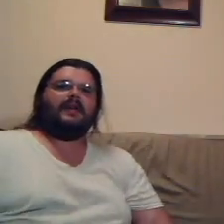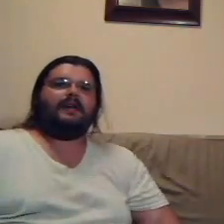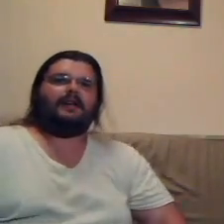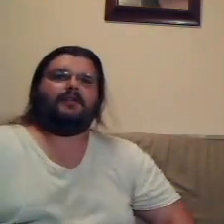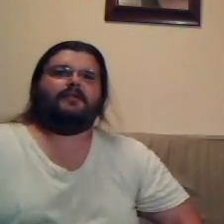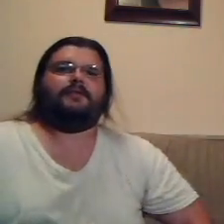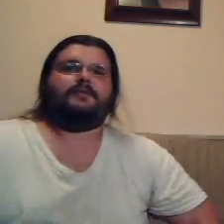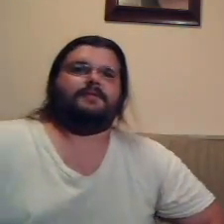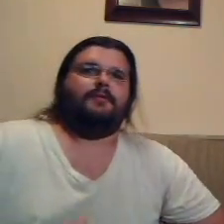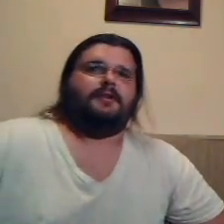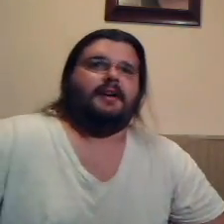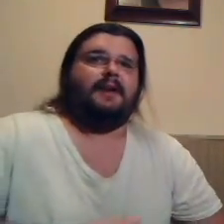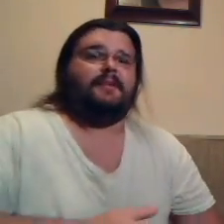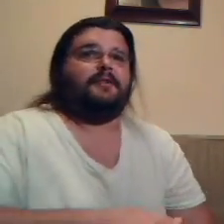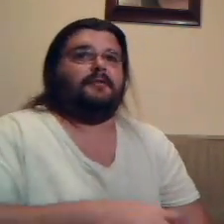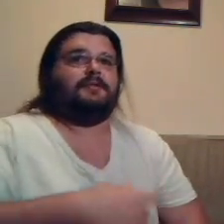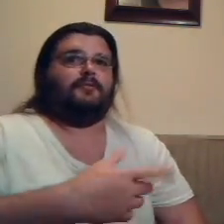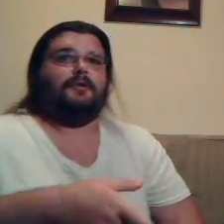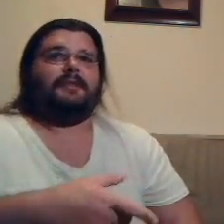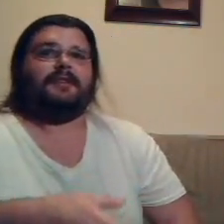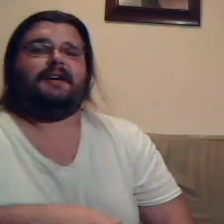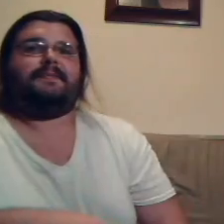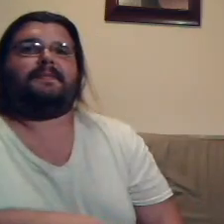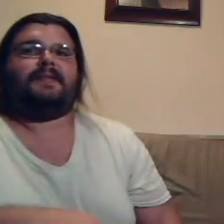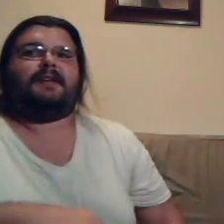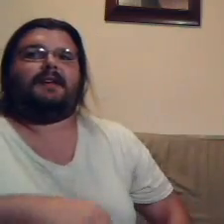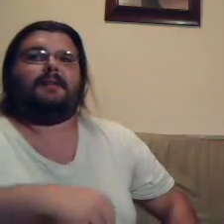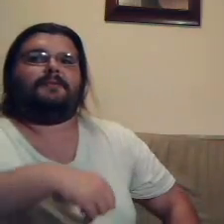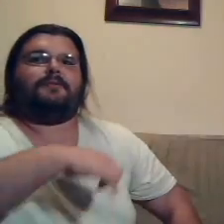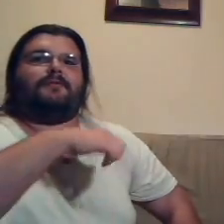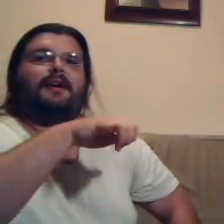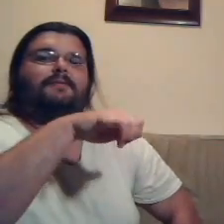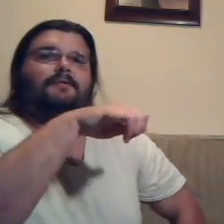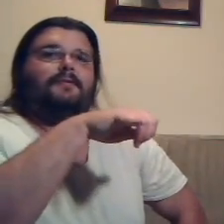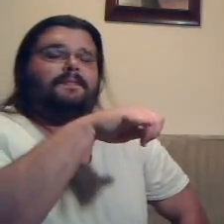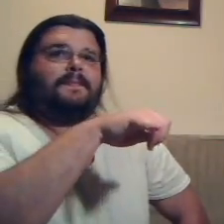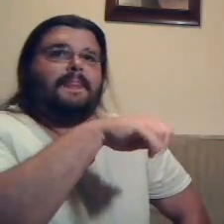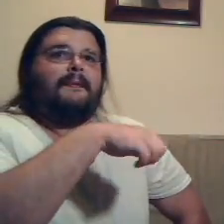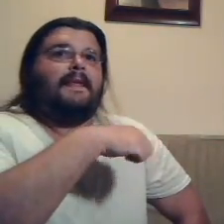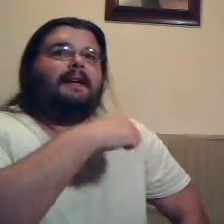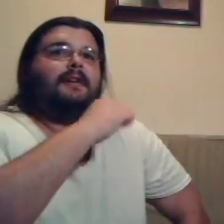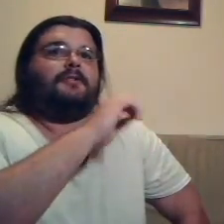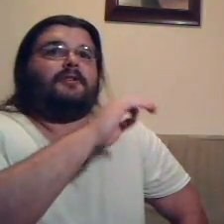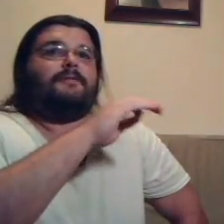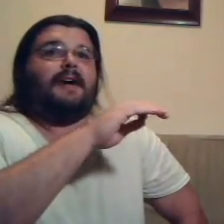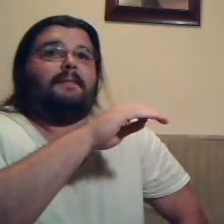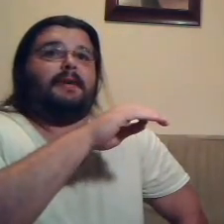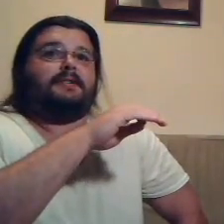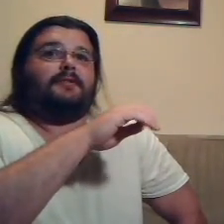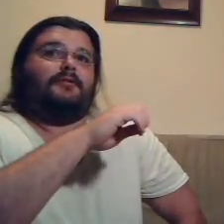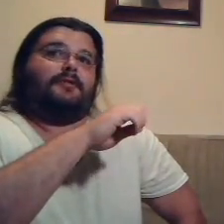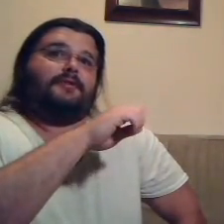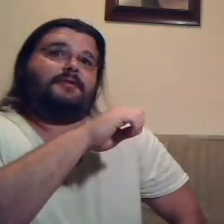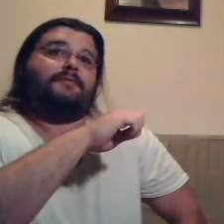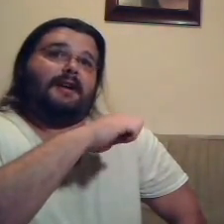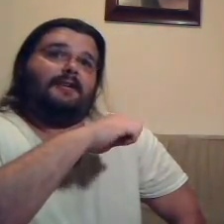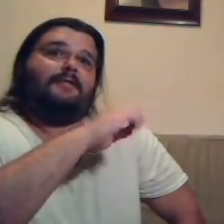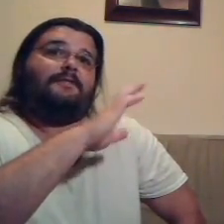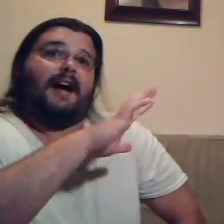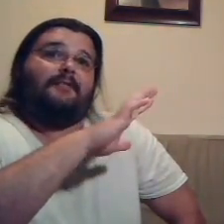And I know there was this one time that there was a woman that came to the drive-thru. It took her five minutes to order this right here. Five